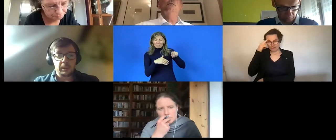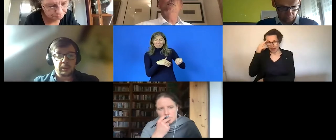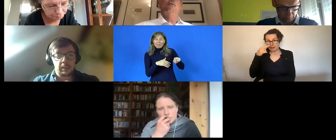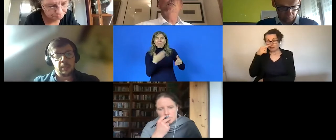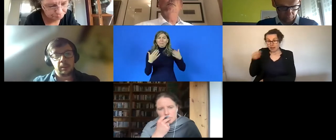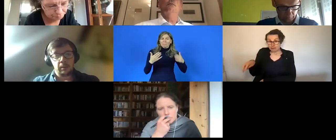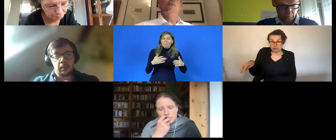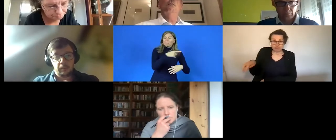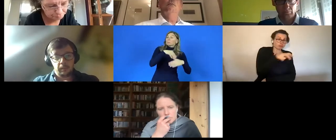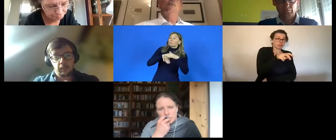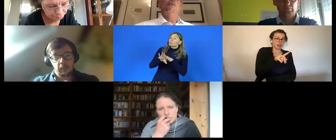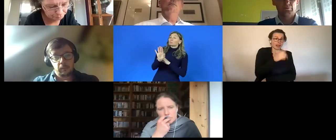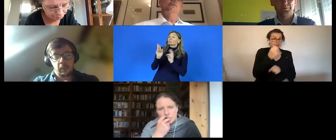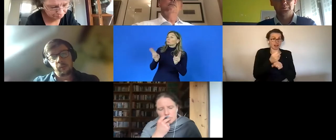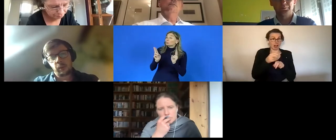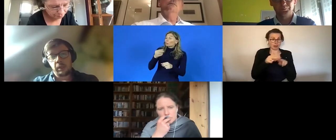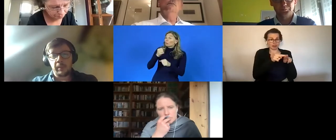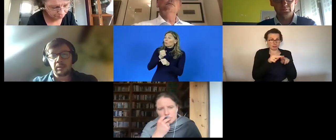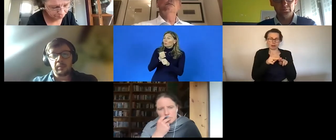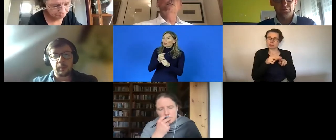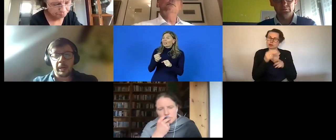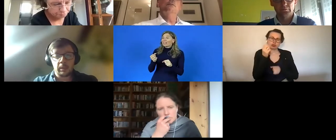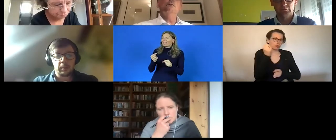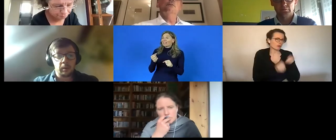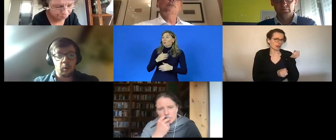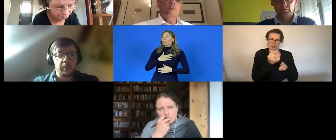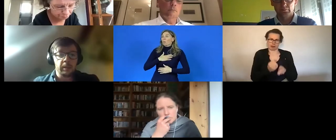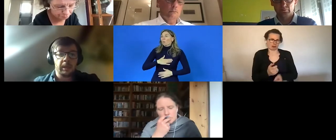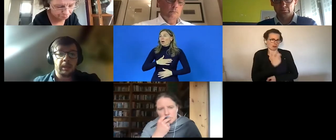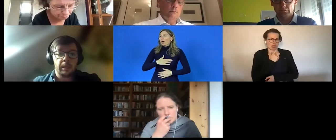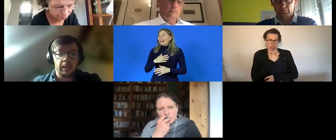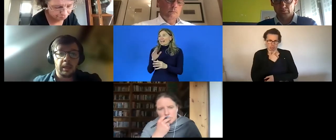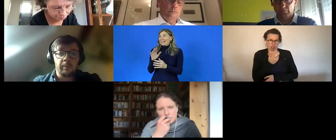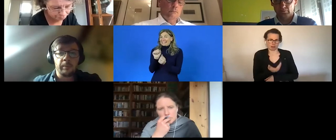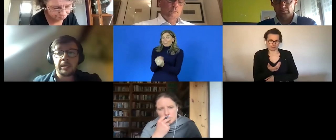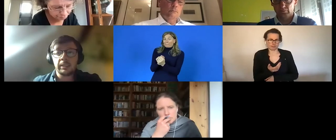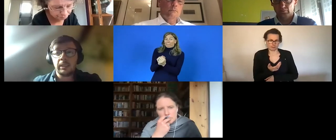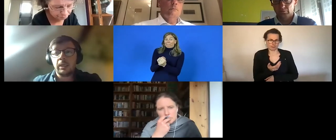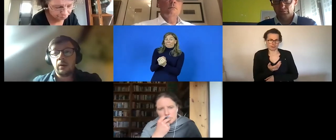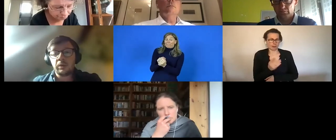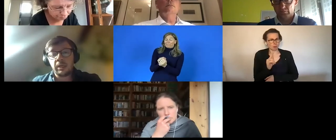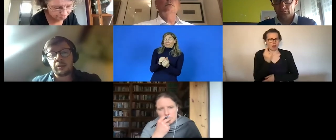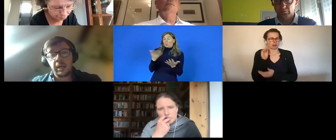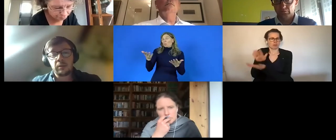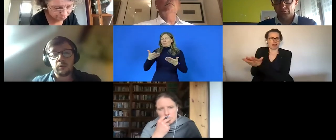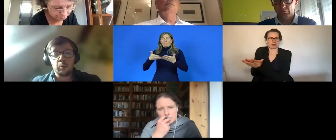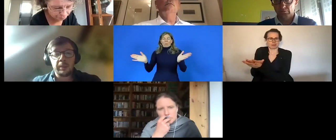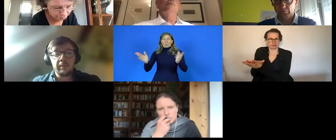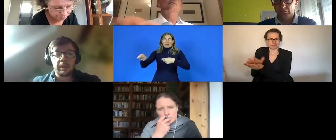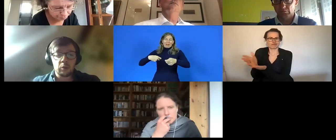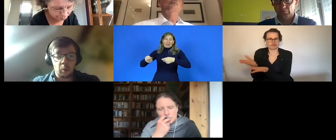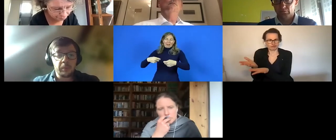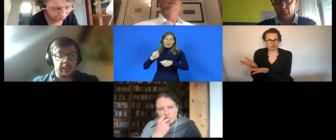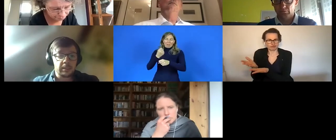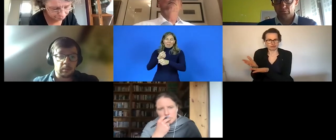employment in we call it the mainstream labor market or the open uh labor market which then also led us to to